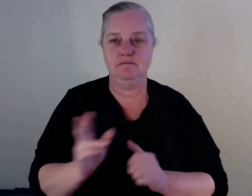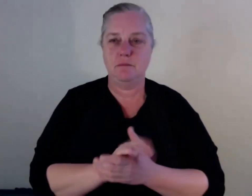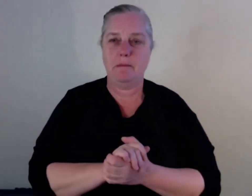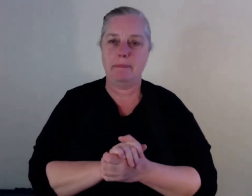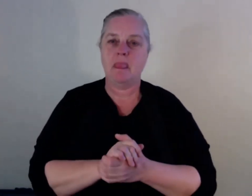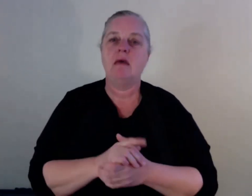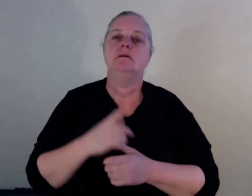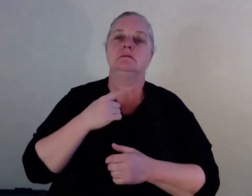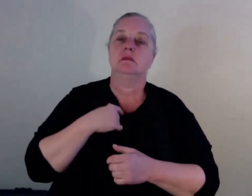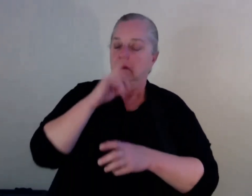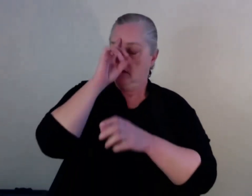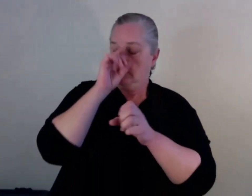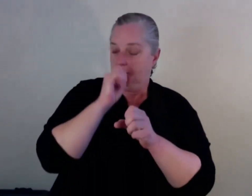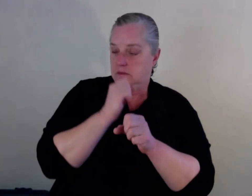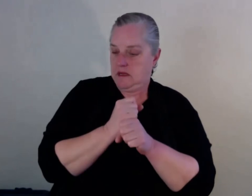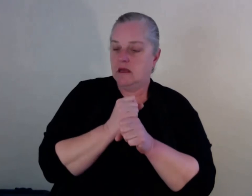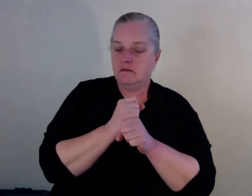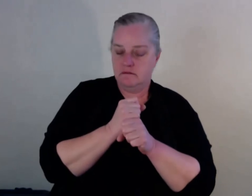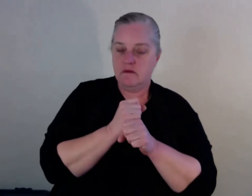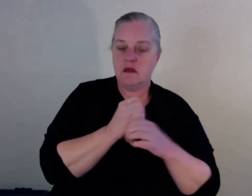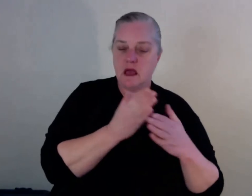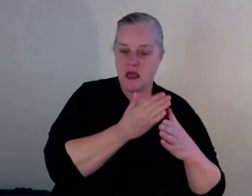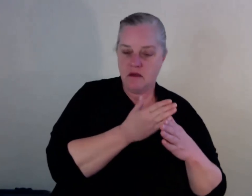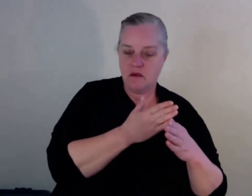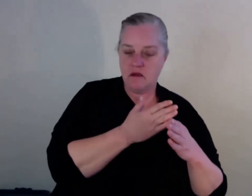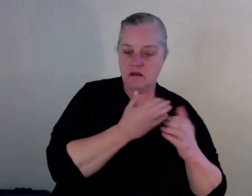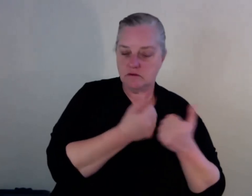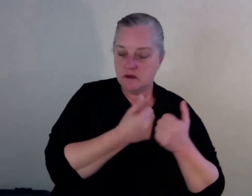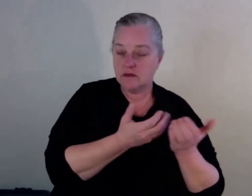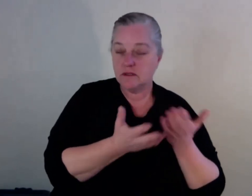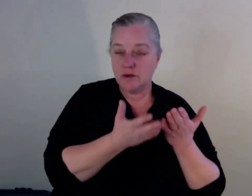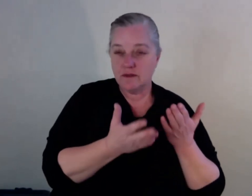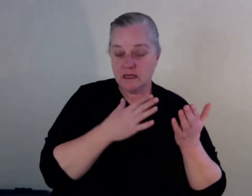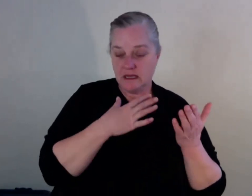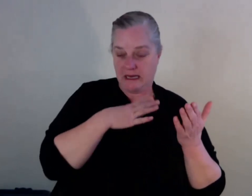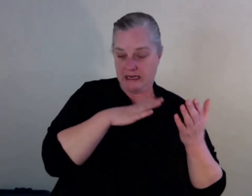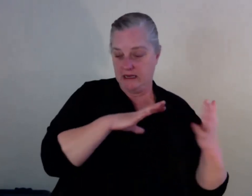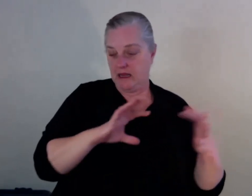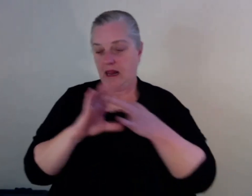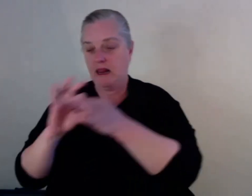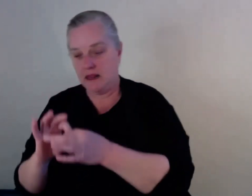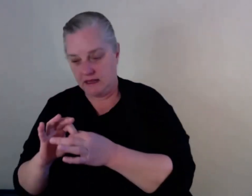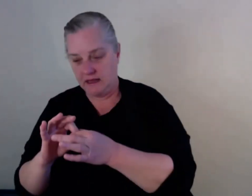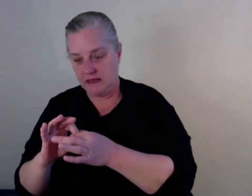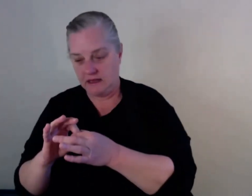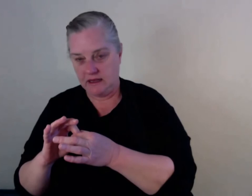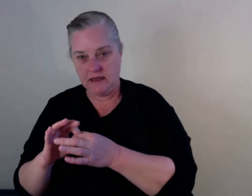kind of working relationship with, with all these, you know, places that, you know, blackfellas regularly attend or